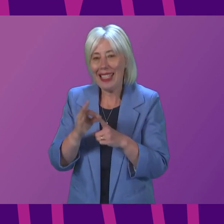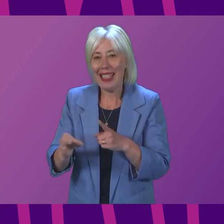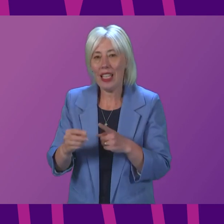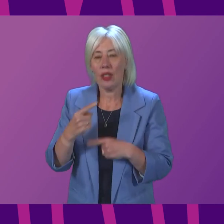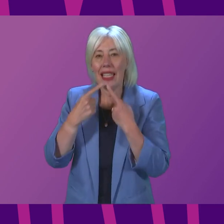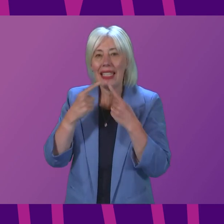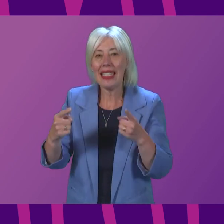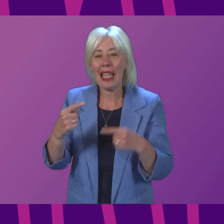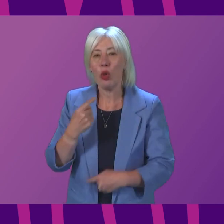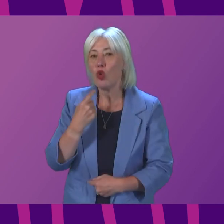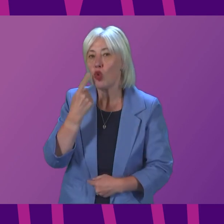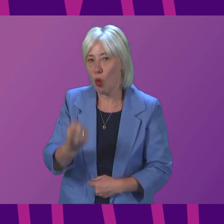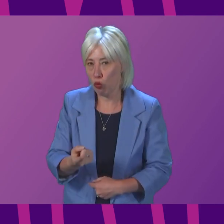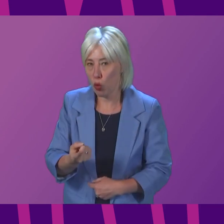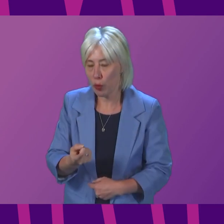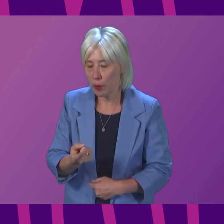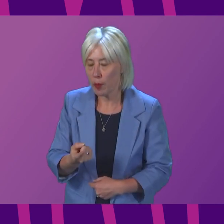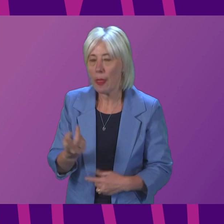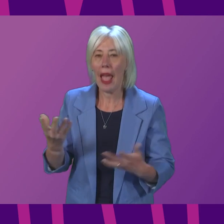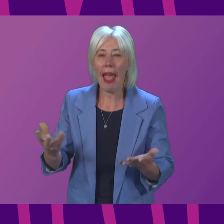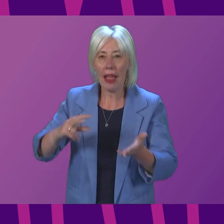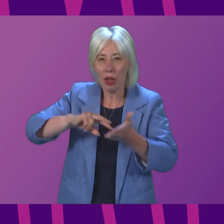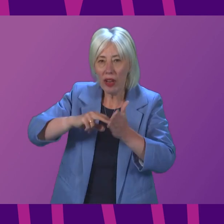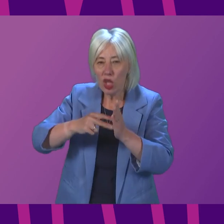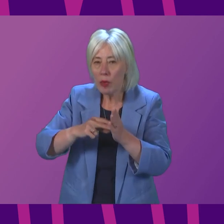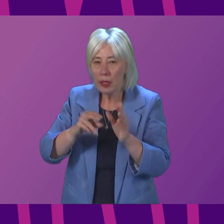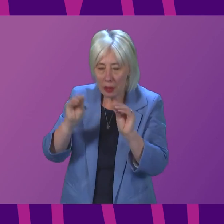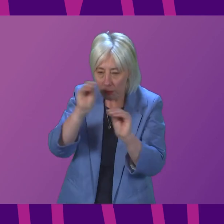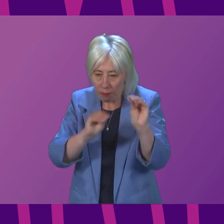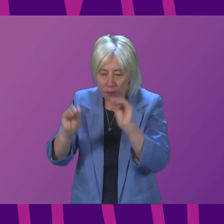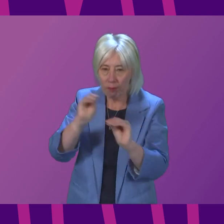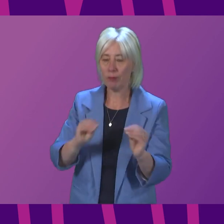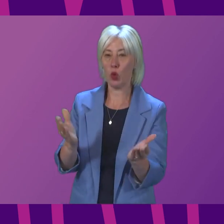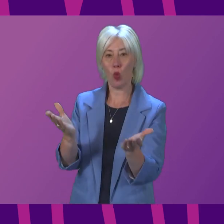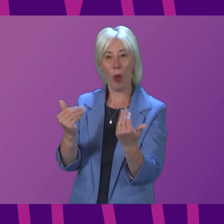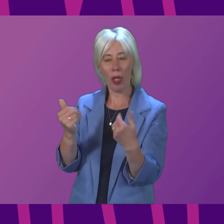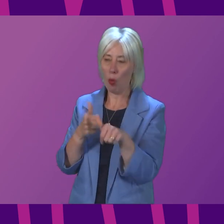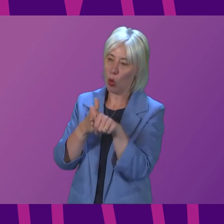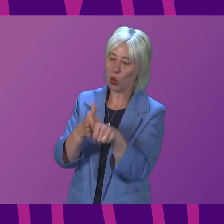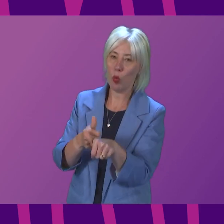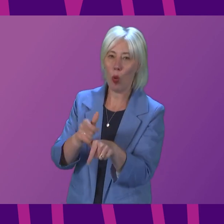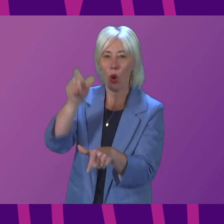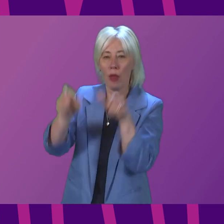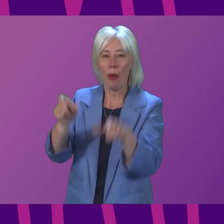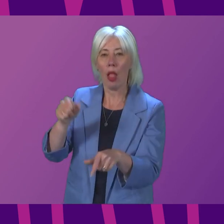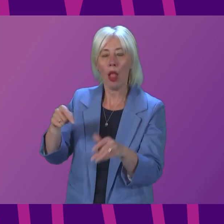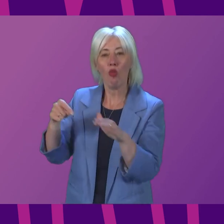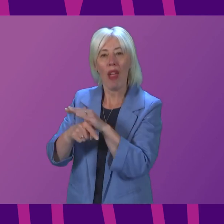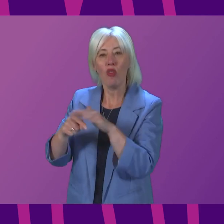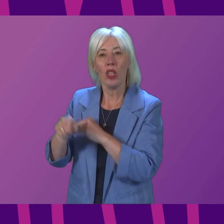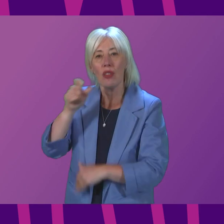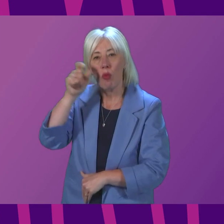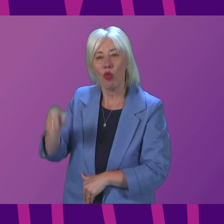statement tomorrow of the arrangements that we are working to put in place to welcome and support refugees to come here from